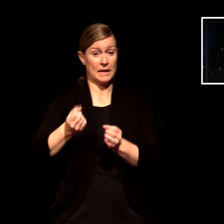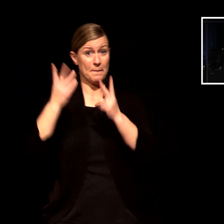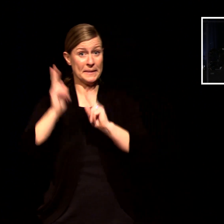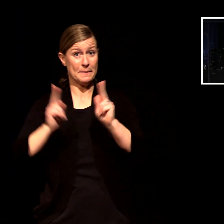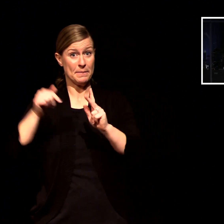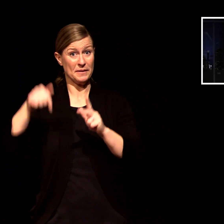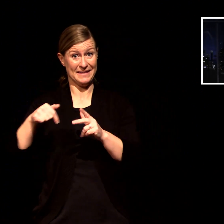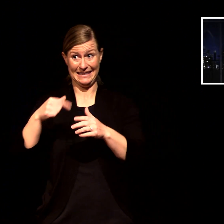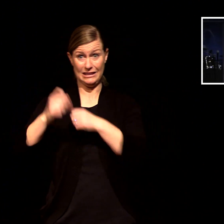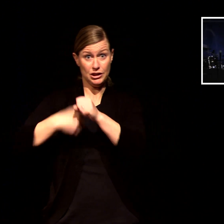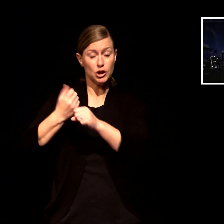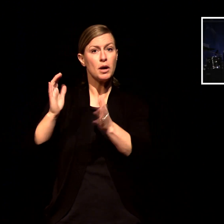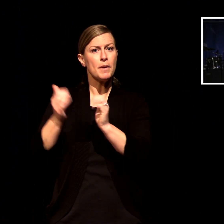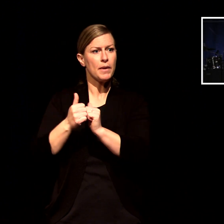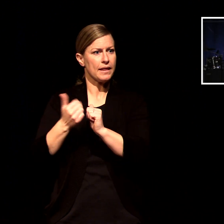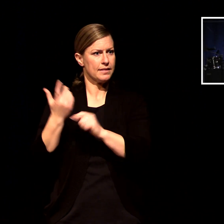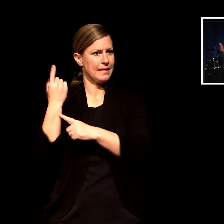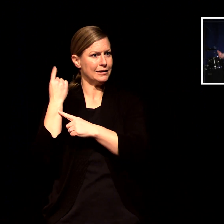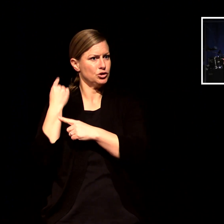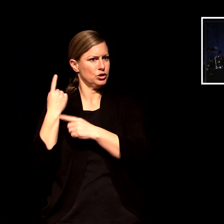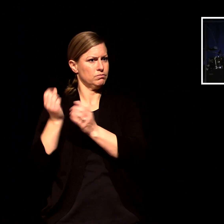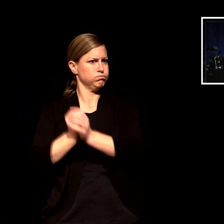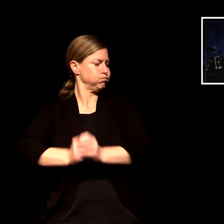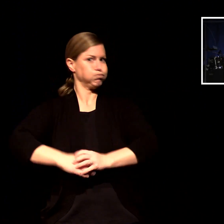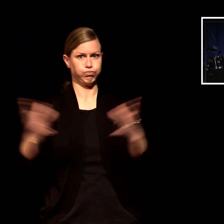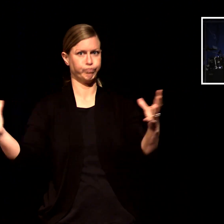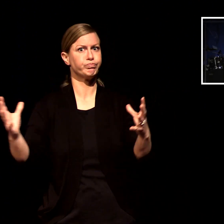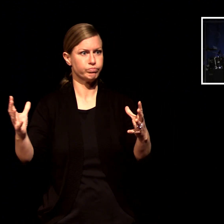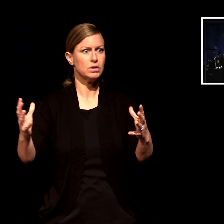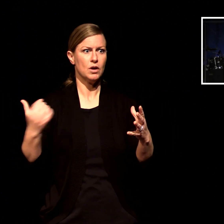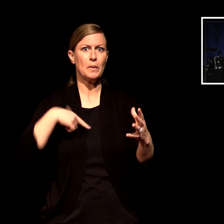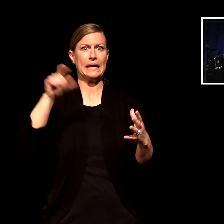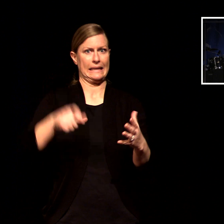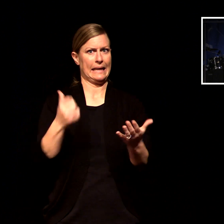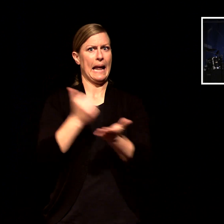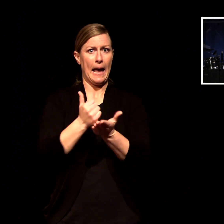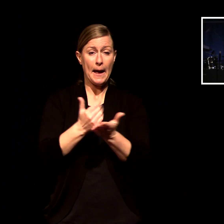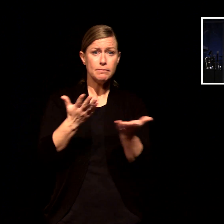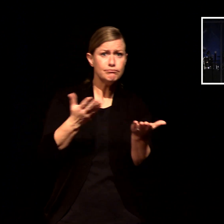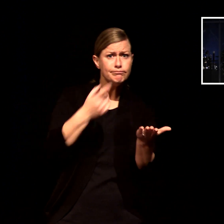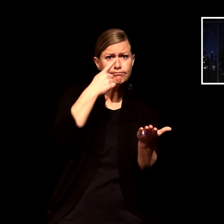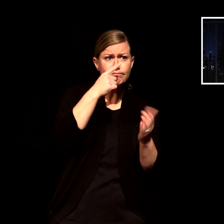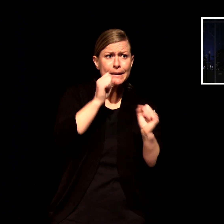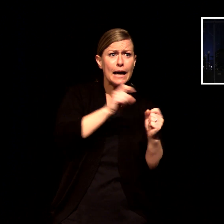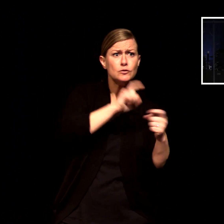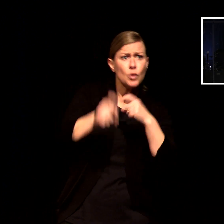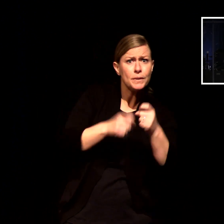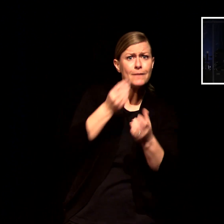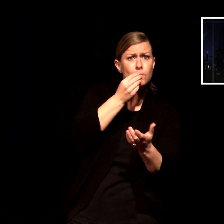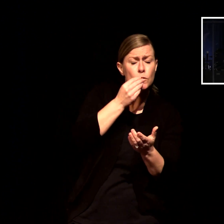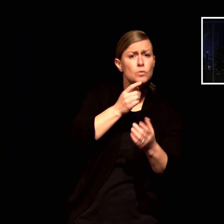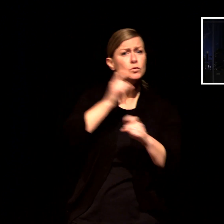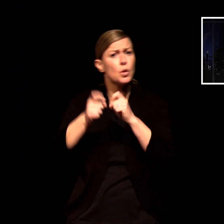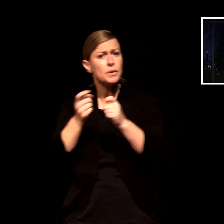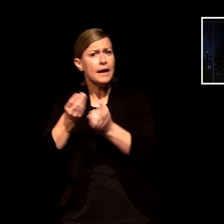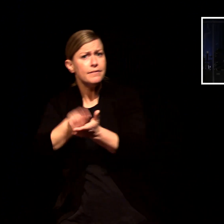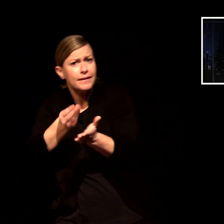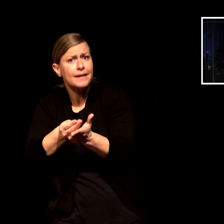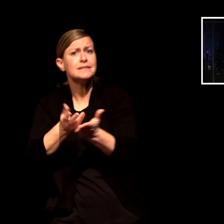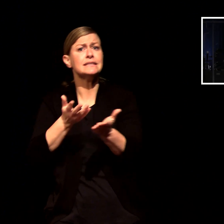and so we need a little bit of help we could use a little bit of food or financial help so that we can continue to meet physical